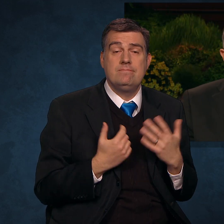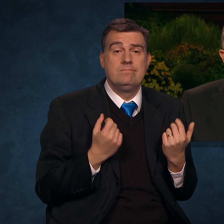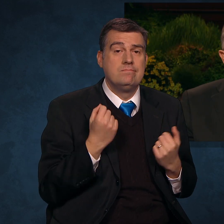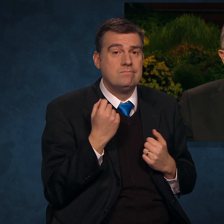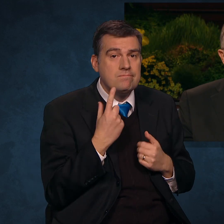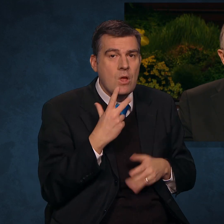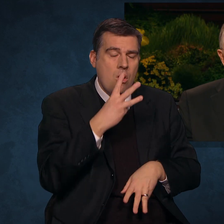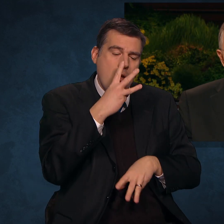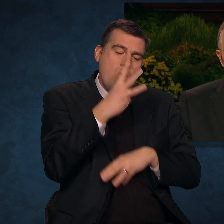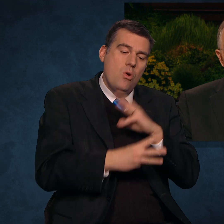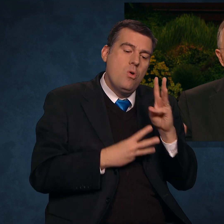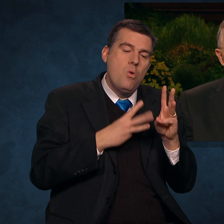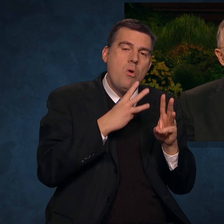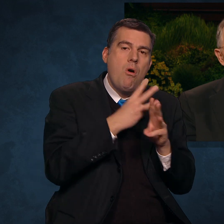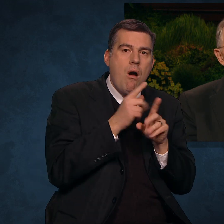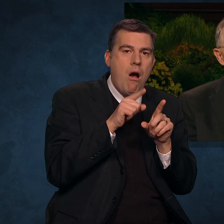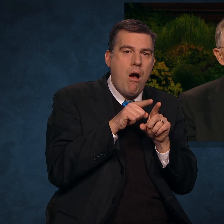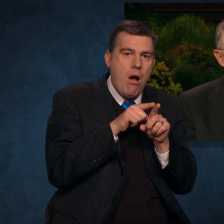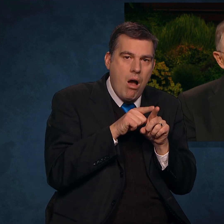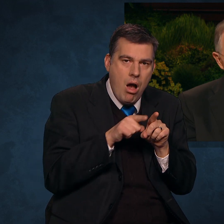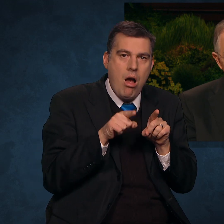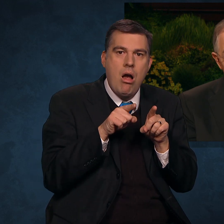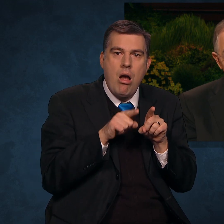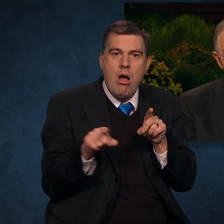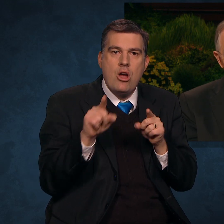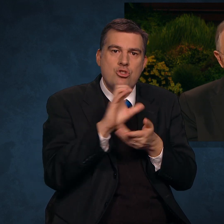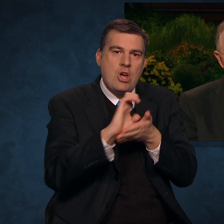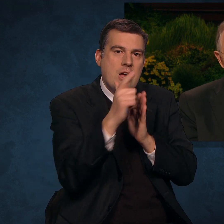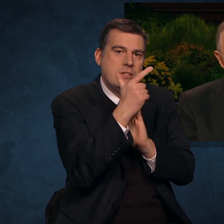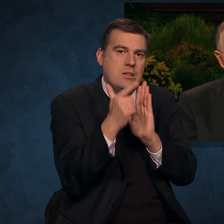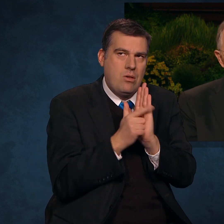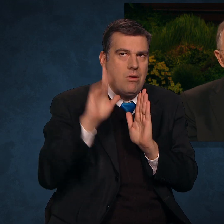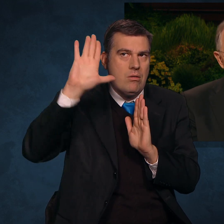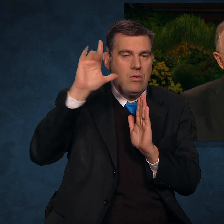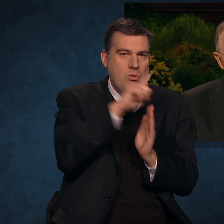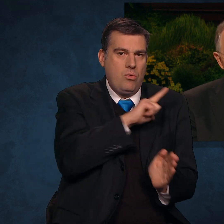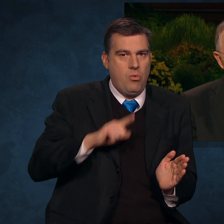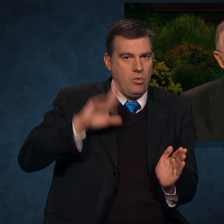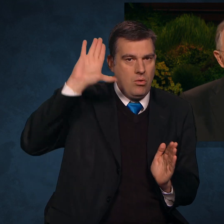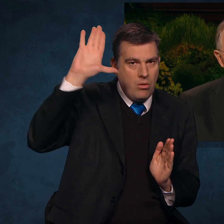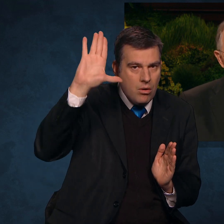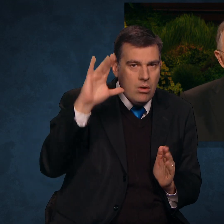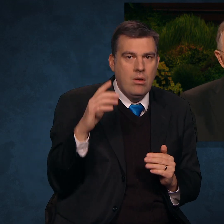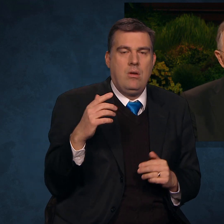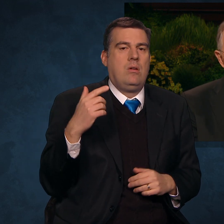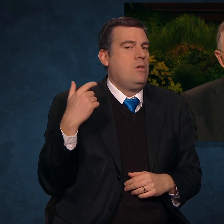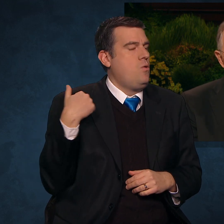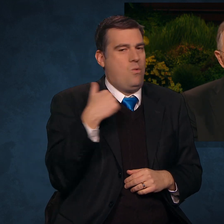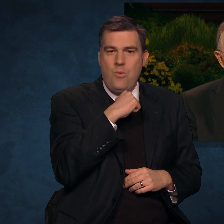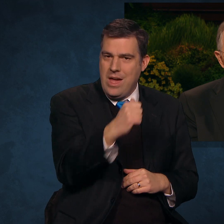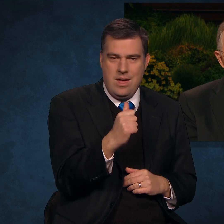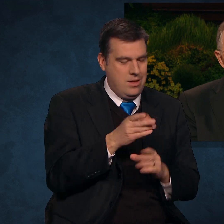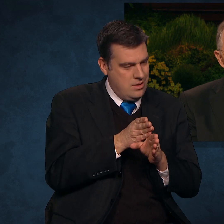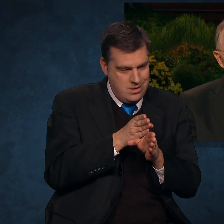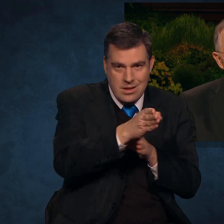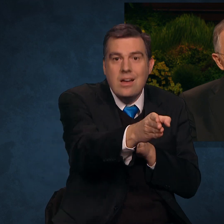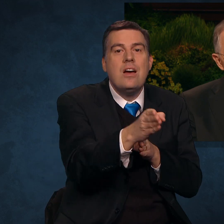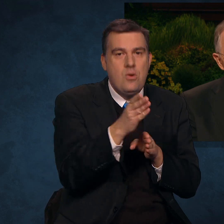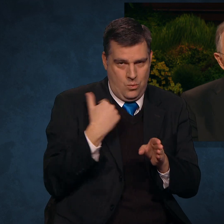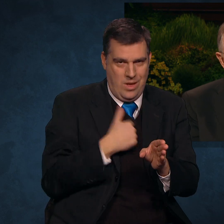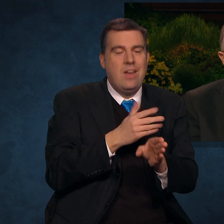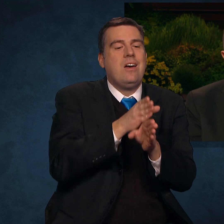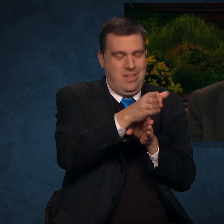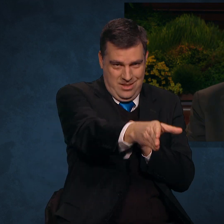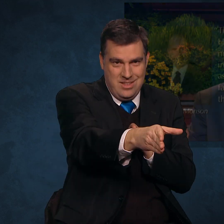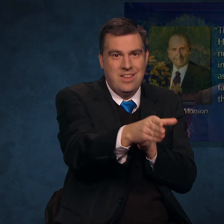As the world slips away from the Lord's law of chastity, we do not. President